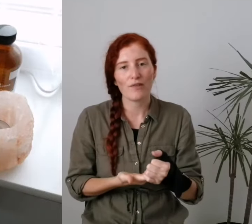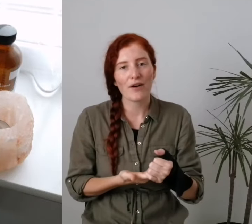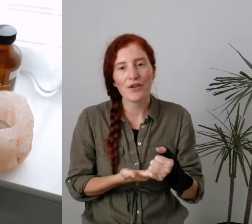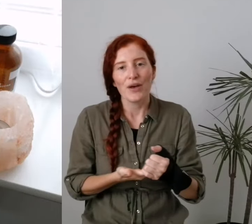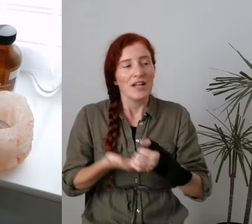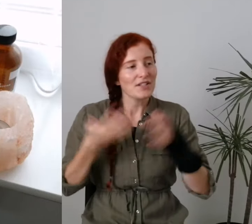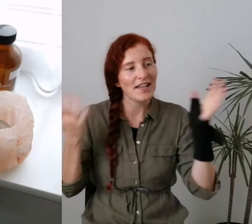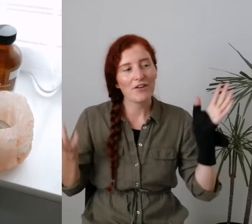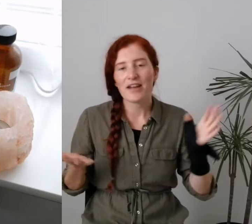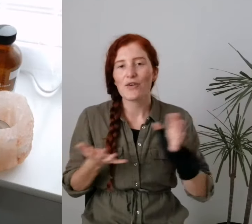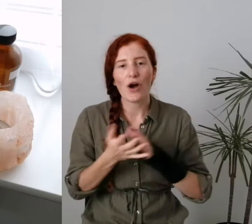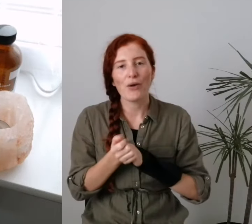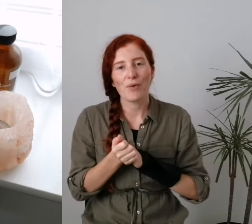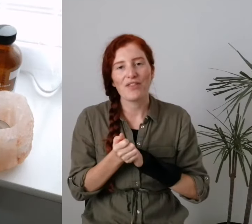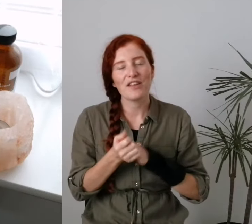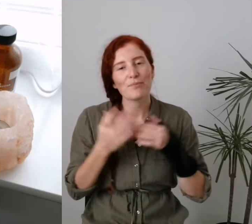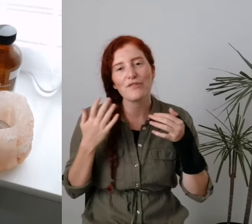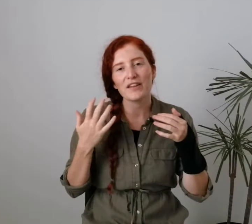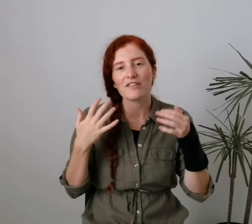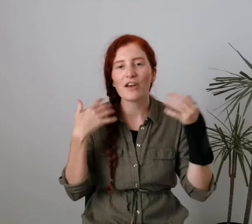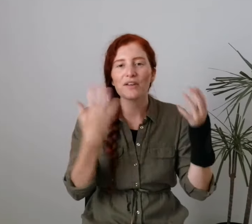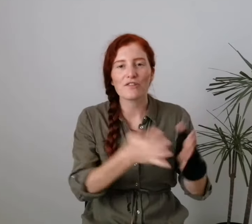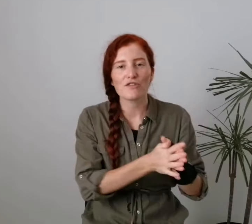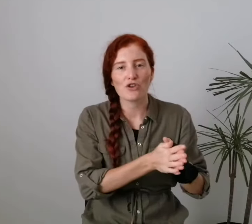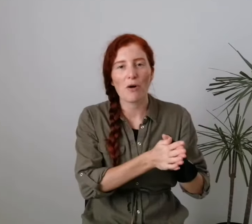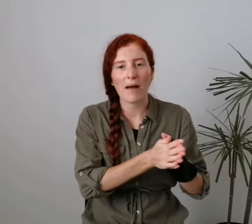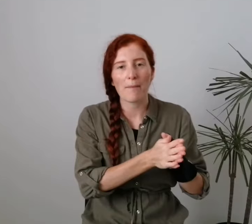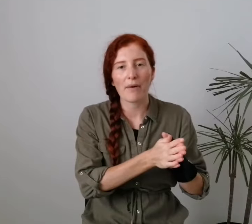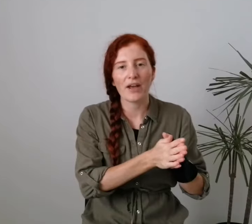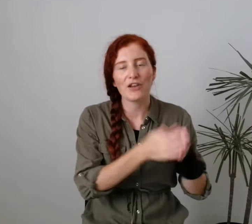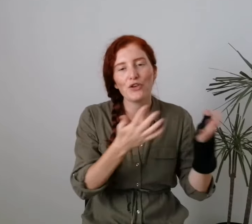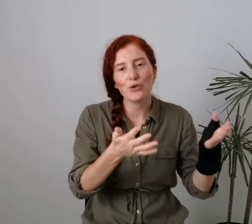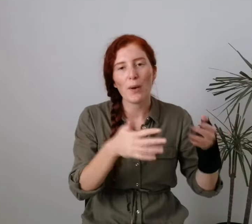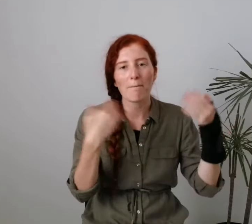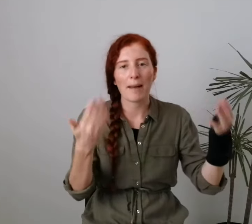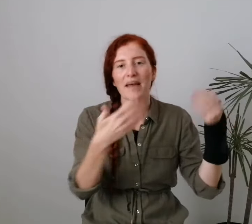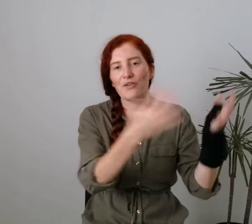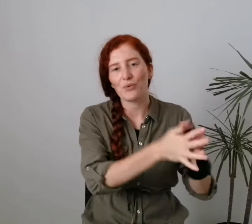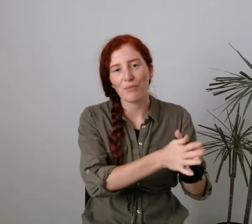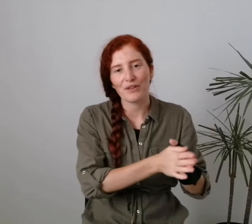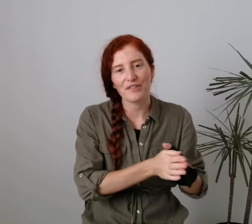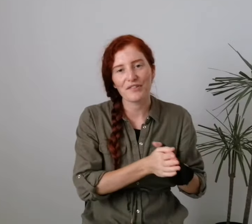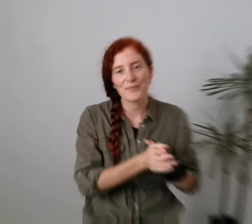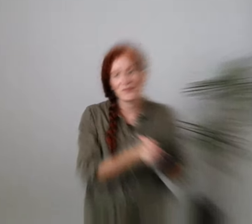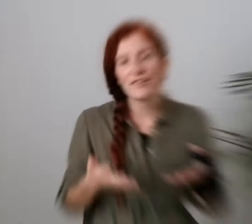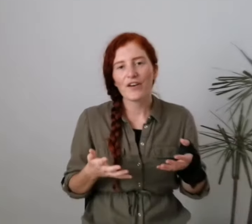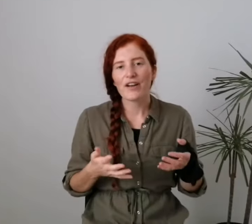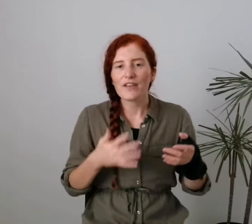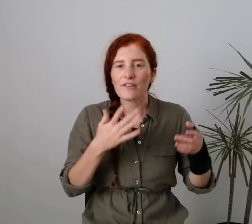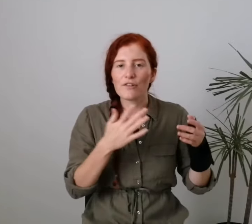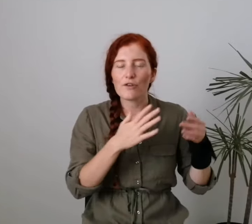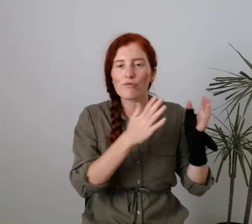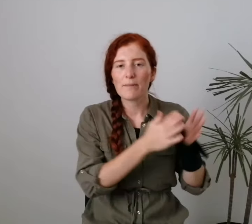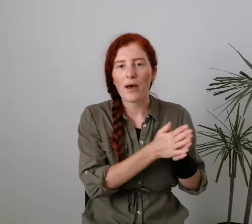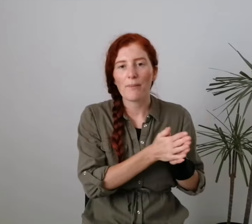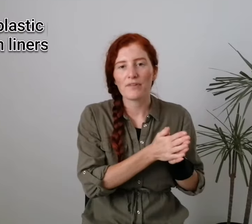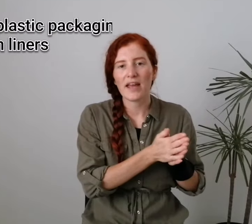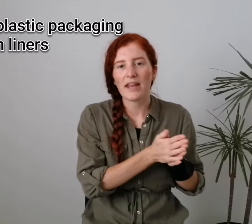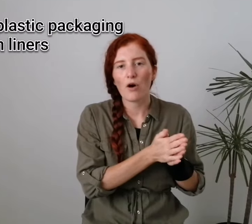value to decorate your home with. This prevents going to the shop and buying new man-made ornaments. Thirty five is to repurpose any